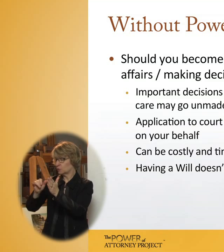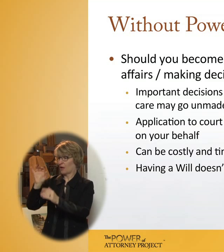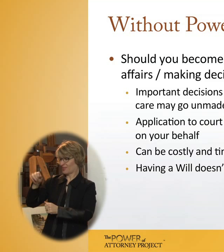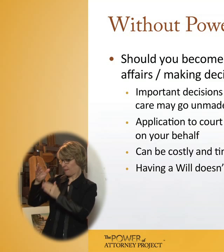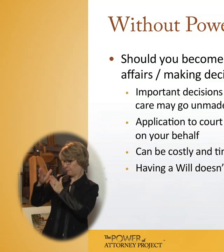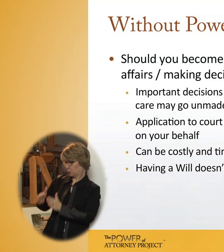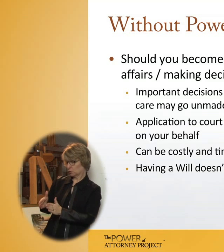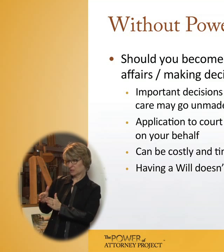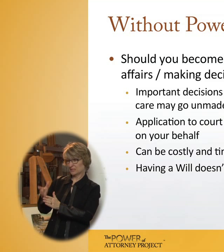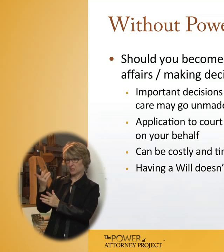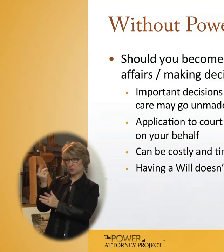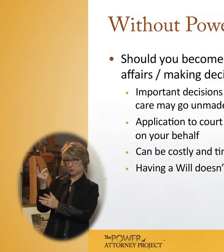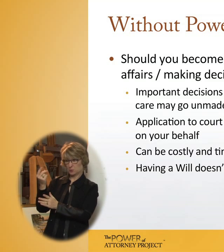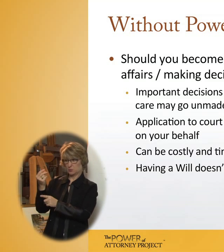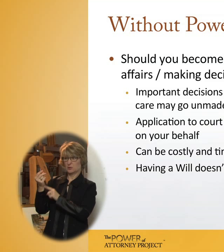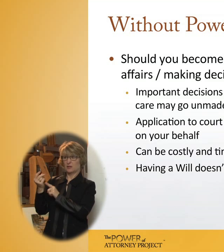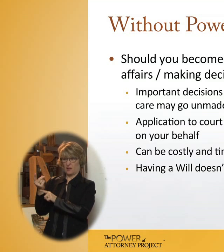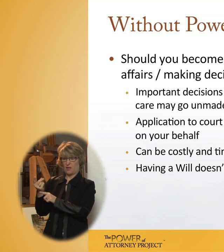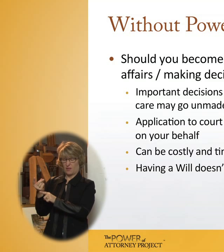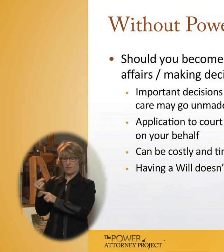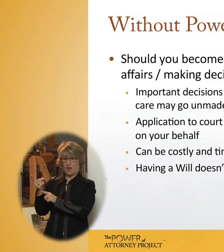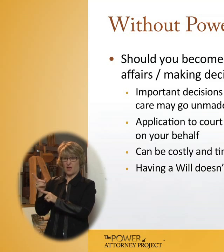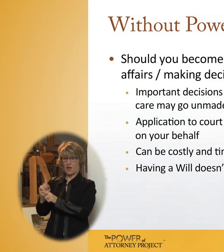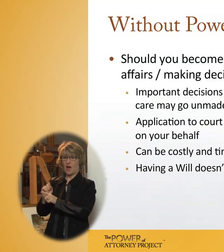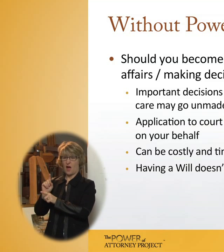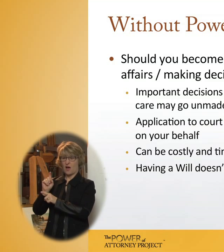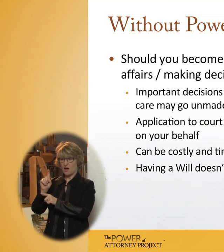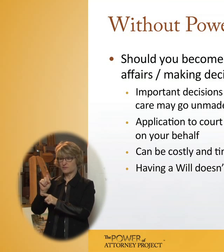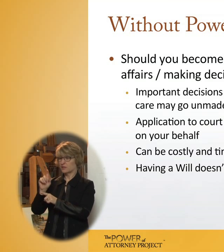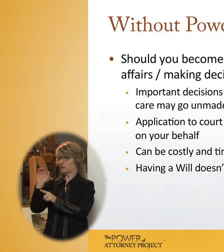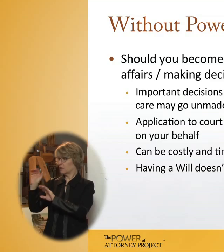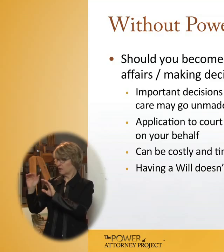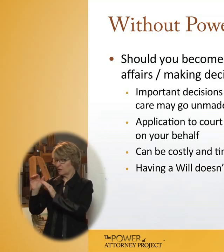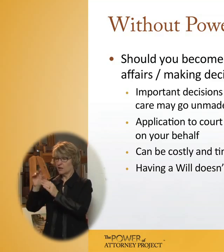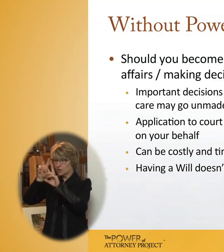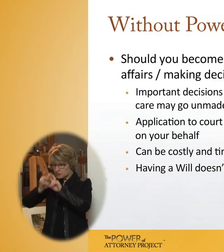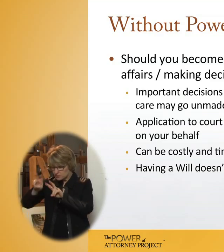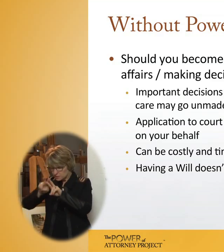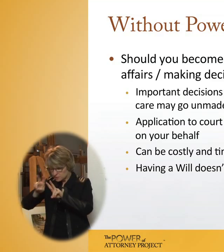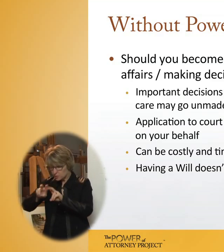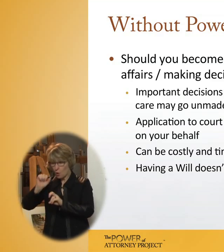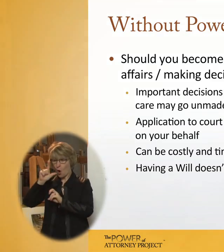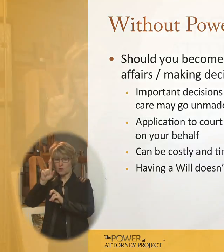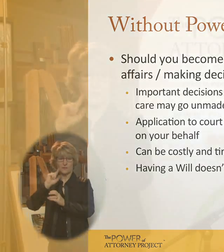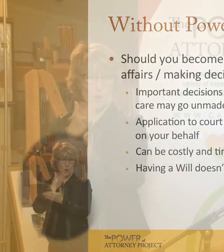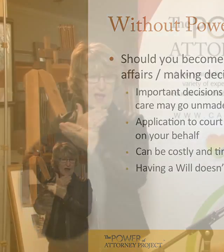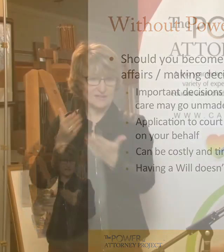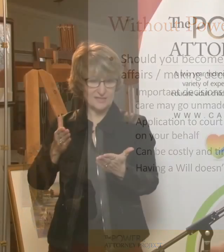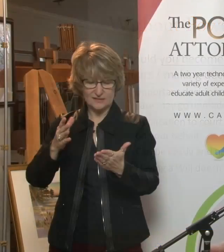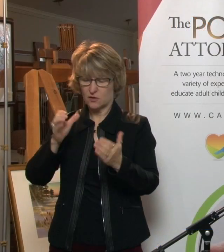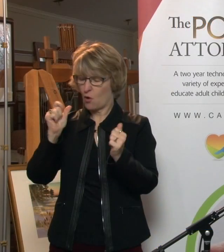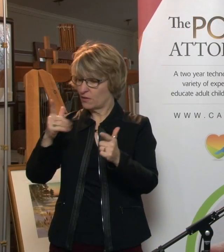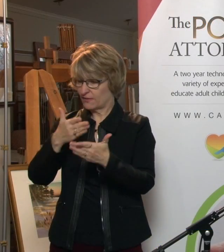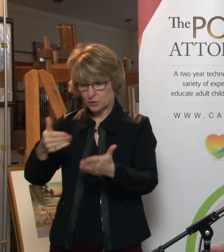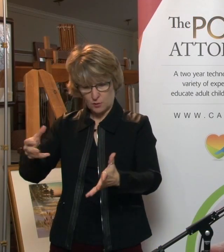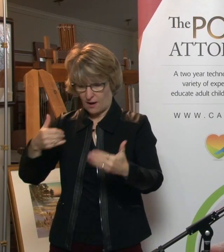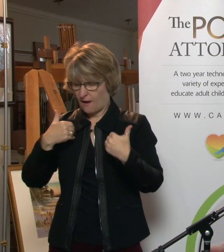needs to do on the financial side, essentially, they go through every one of your assets, and they need to